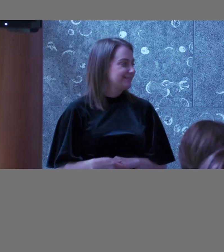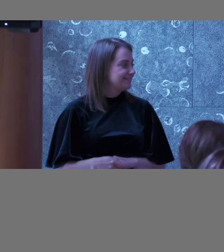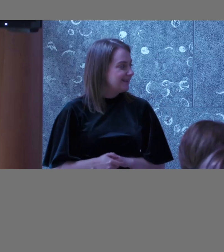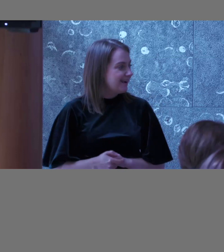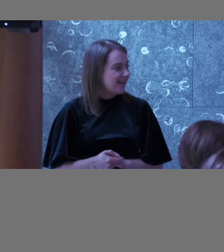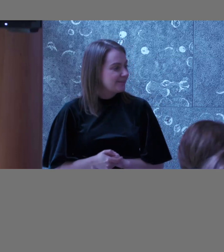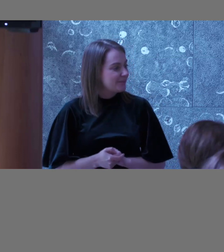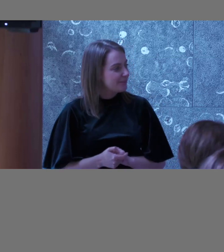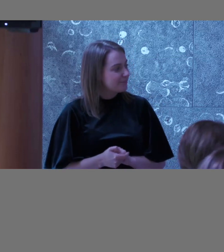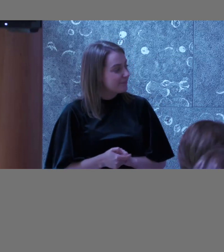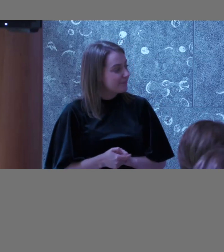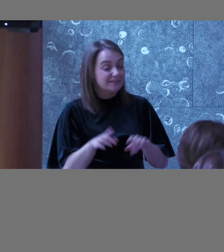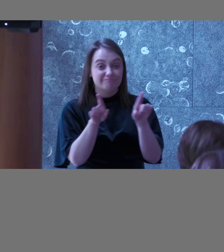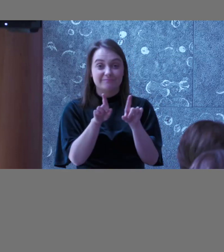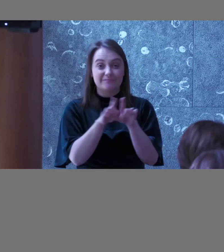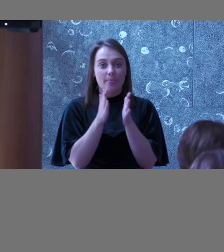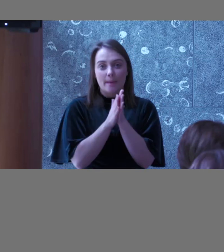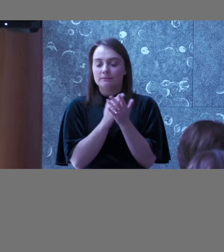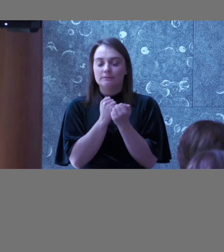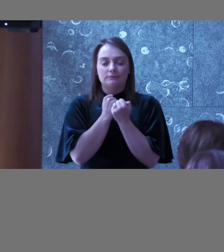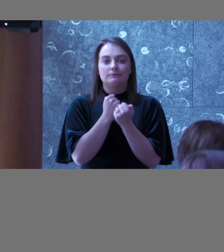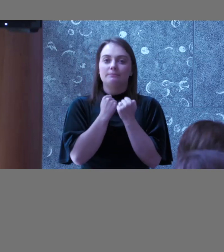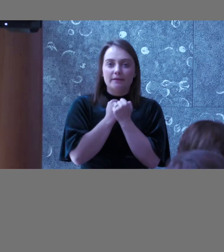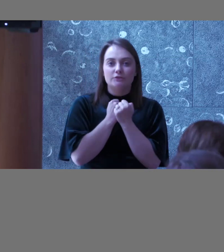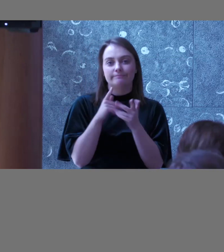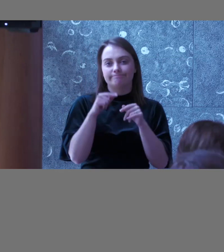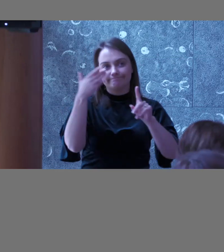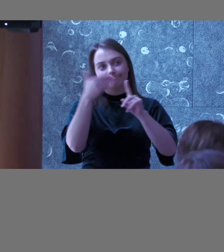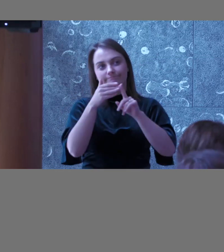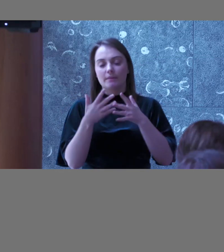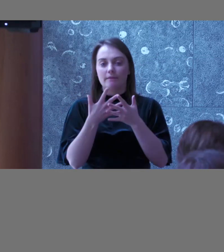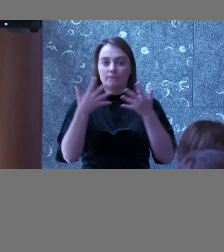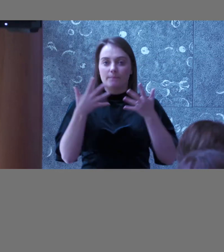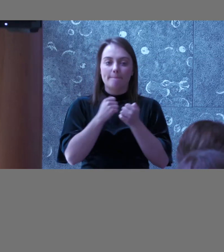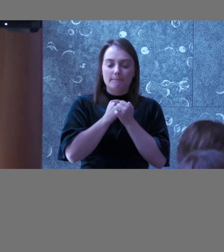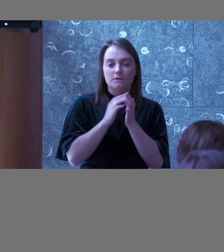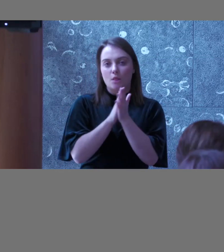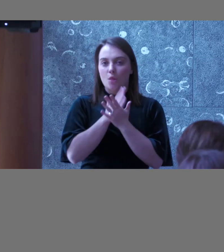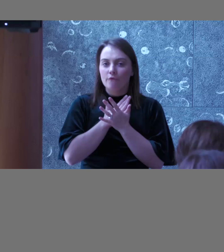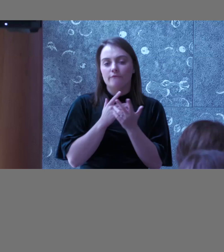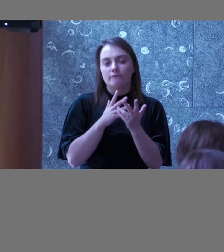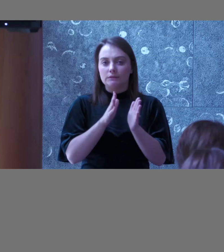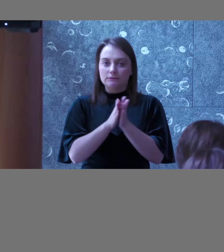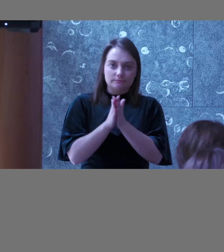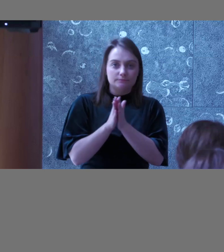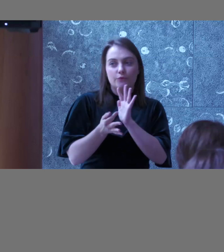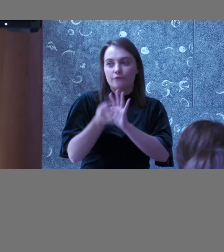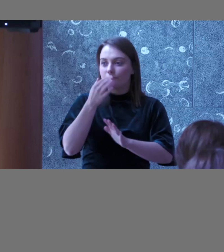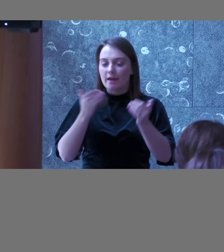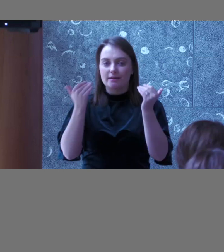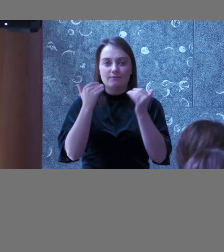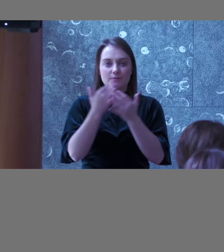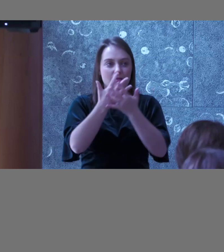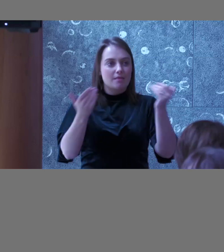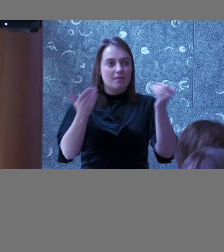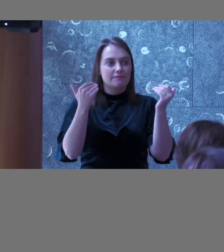yeah I love what everyone said passion probably for me is the big one if you're passionate about it you'll find information out there there's a lot out there